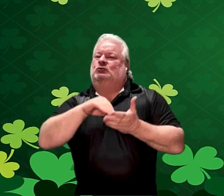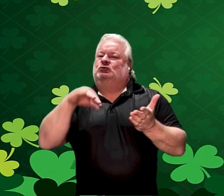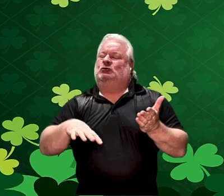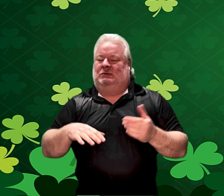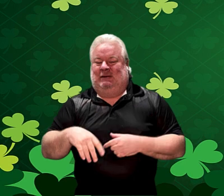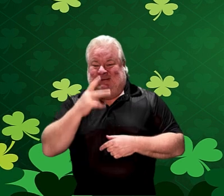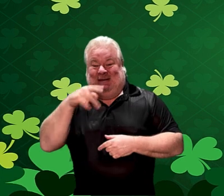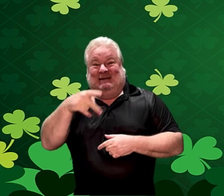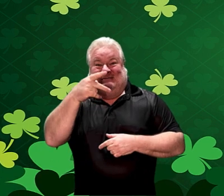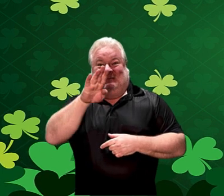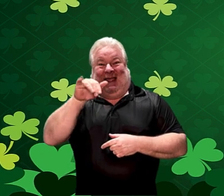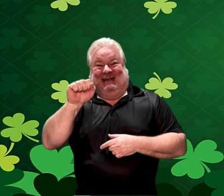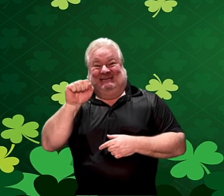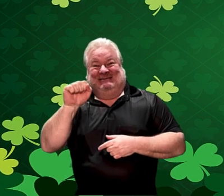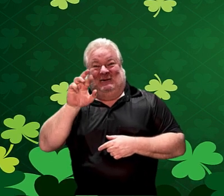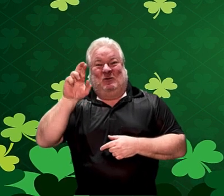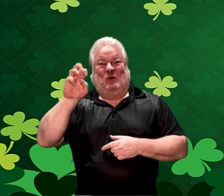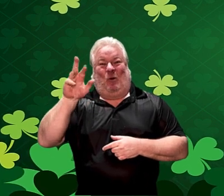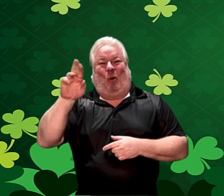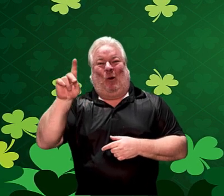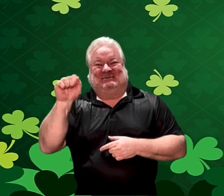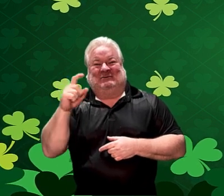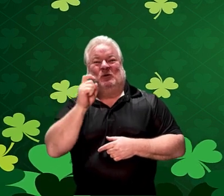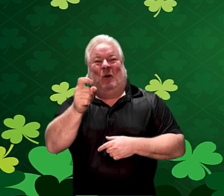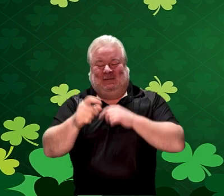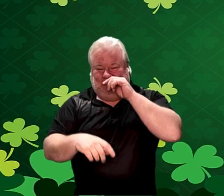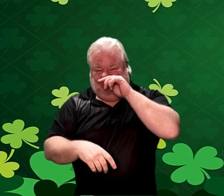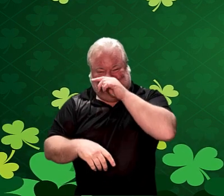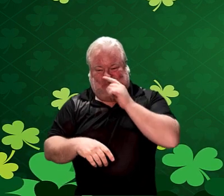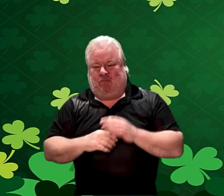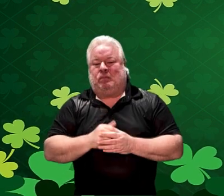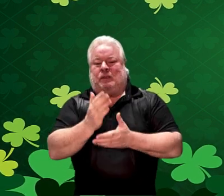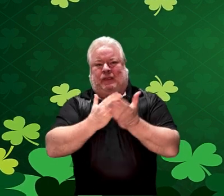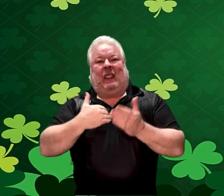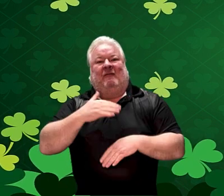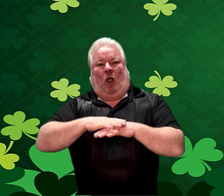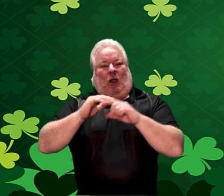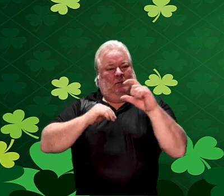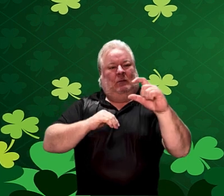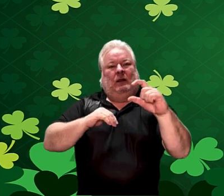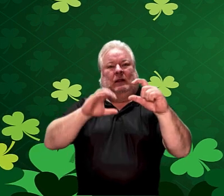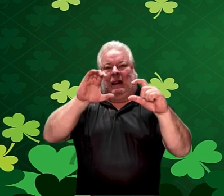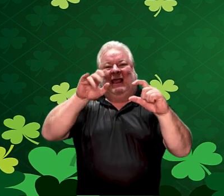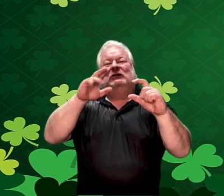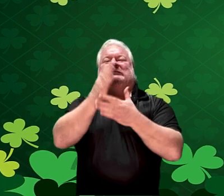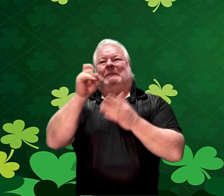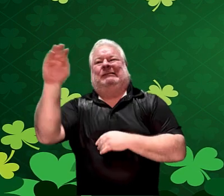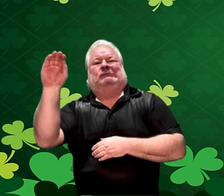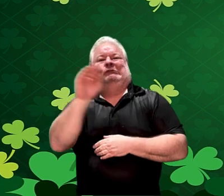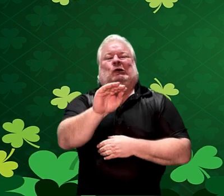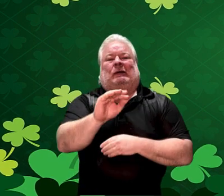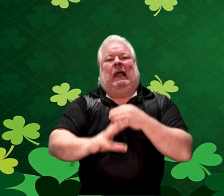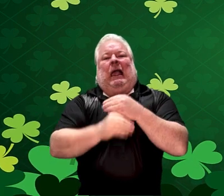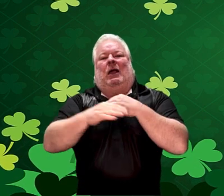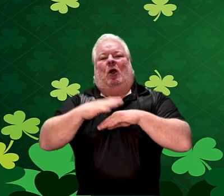And I see here PBIS Rewards. Some of you have this on your Clever page. Some of you will